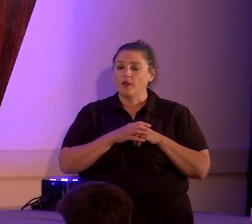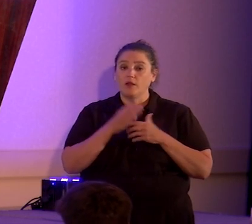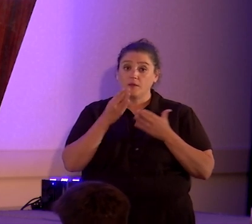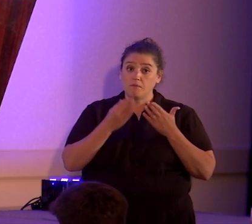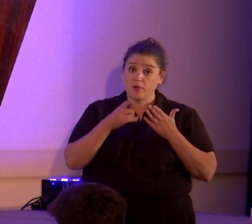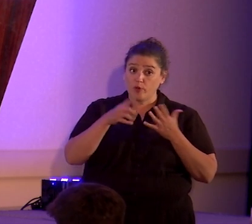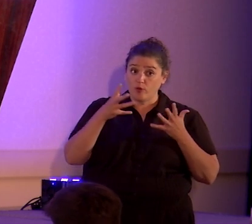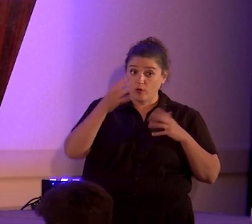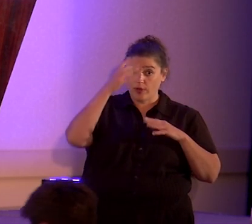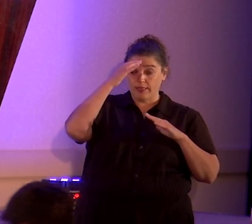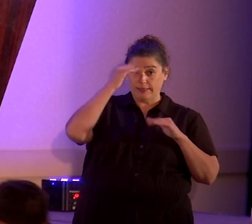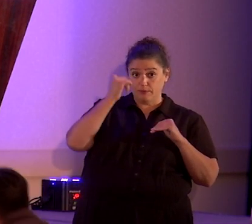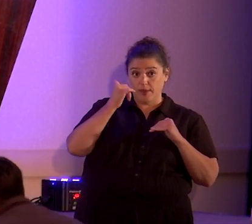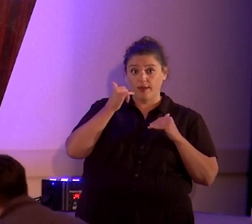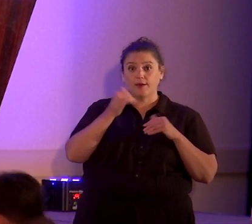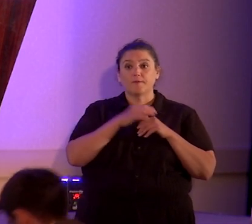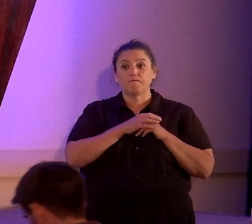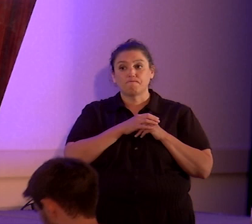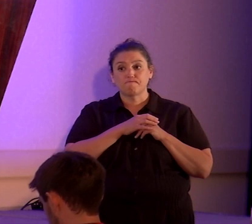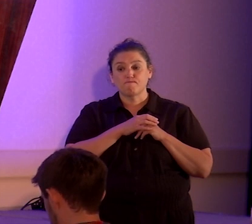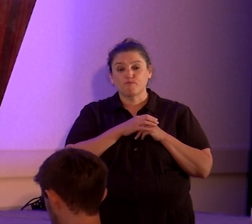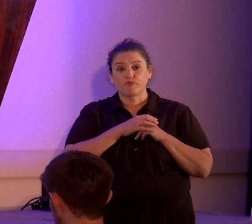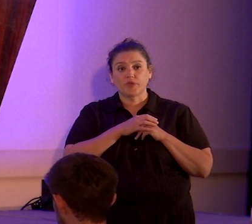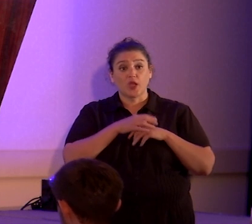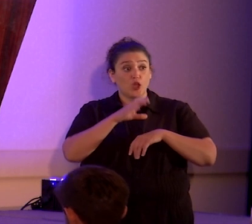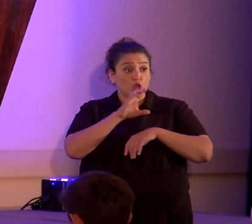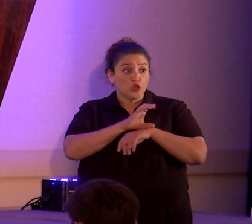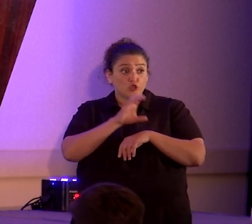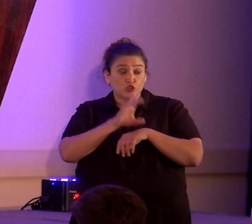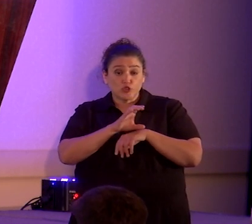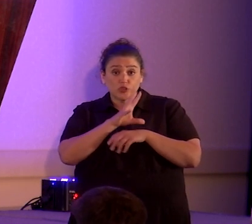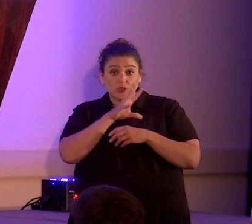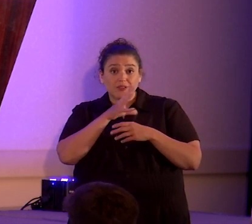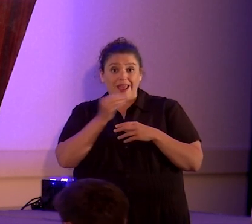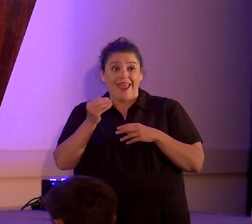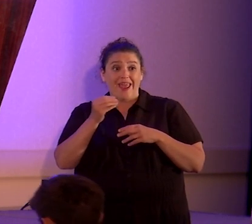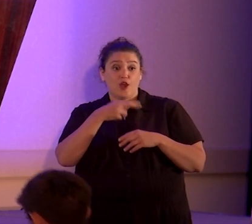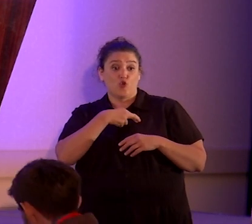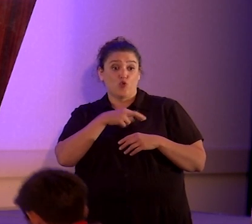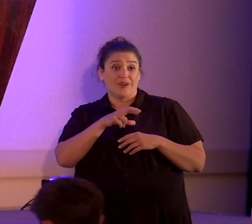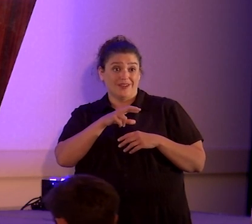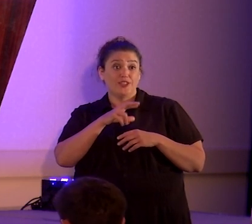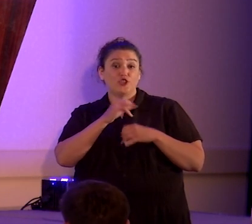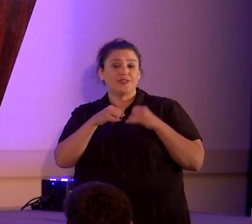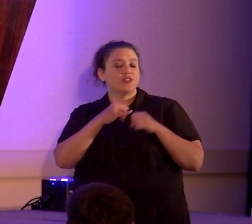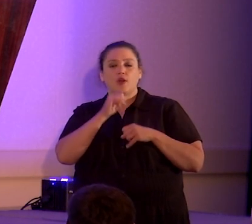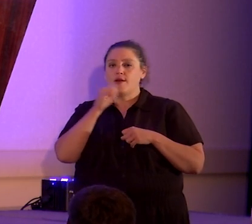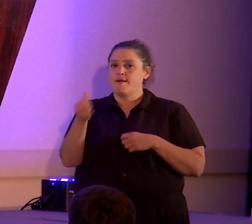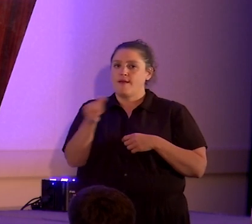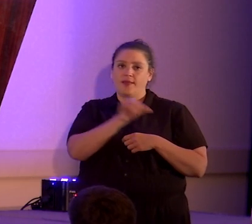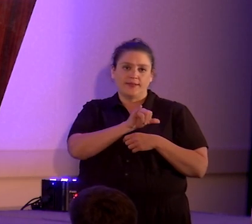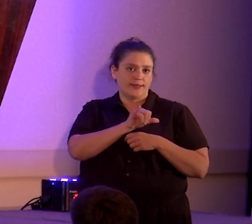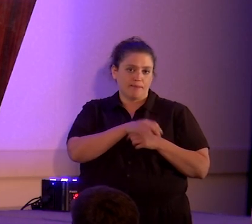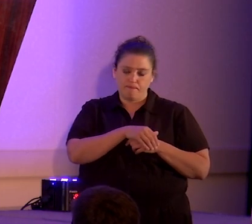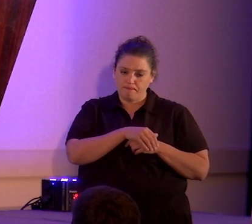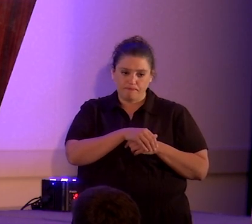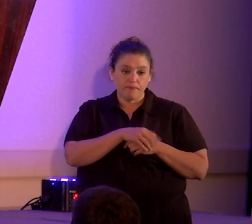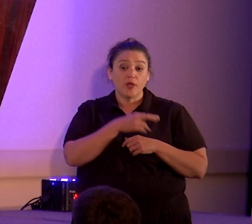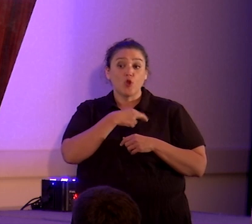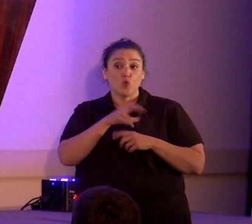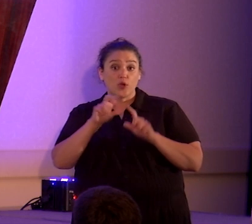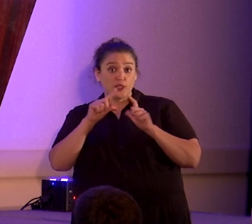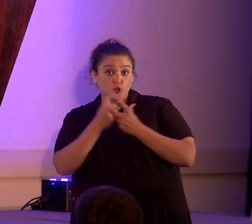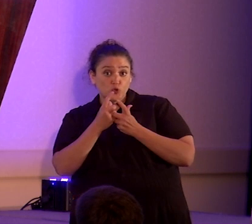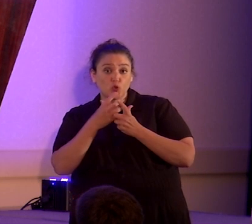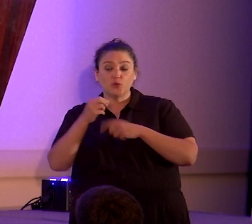expect in this day and age, churches and religious institutions are not treated the same way. Religious groups